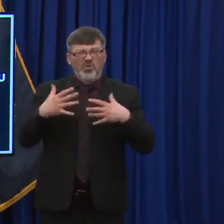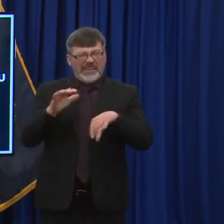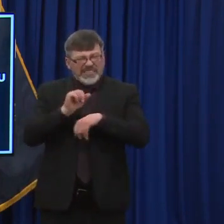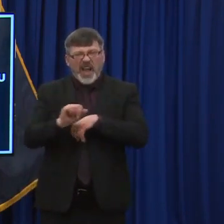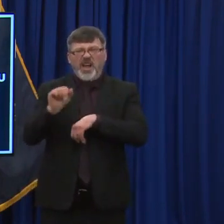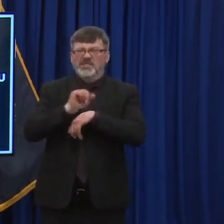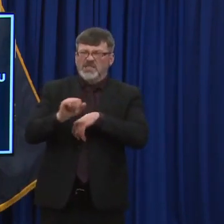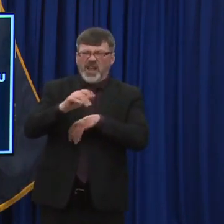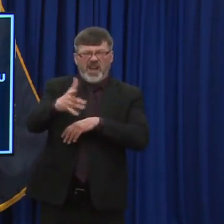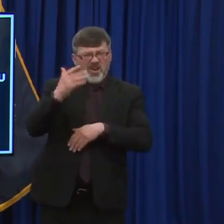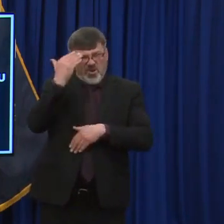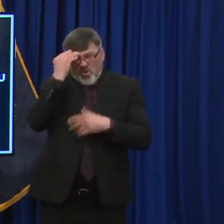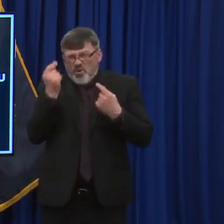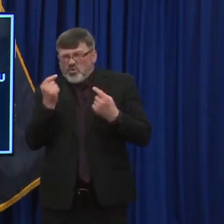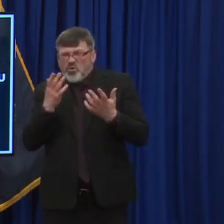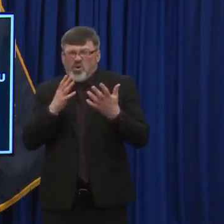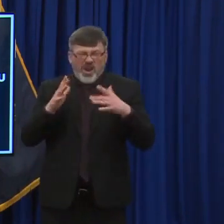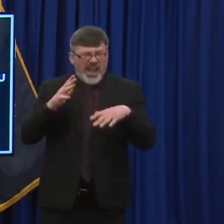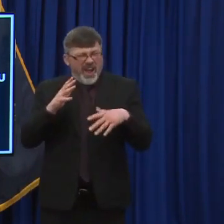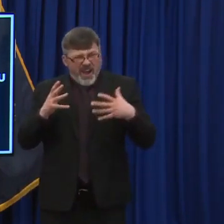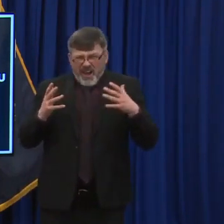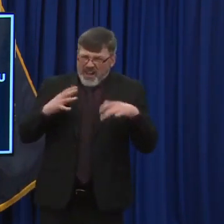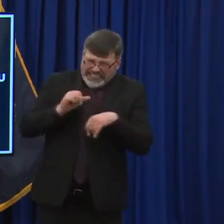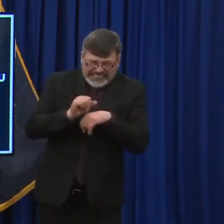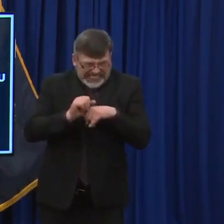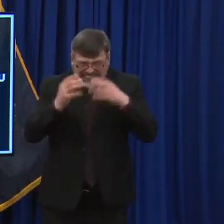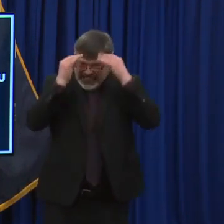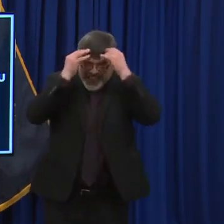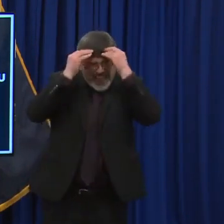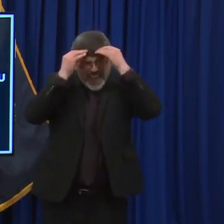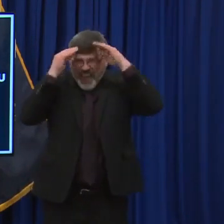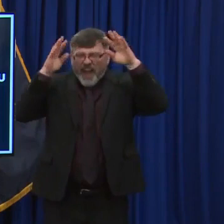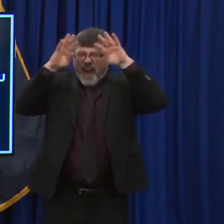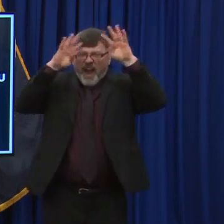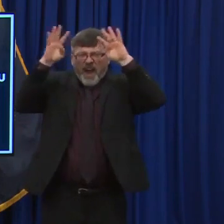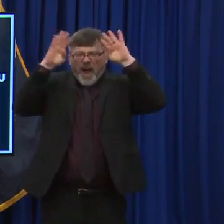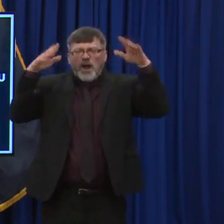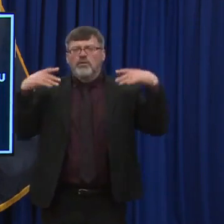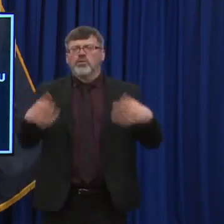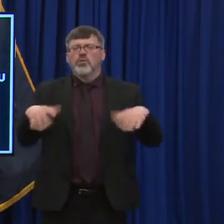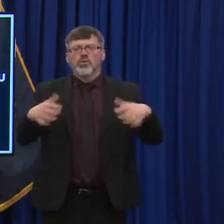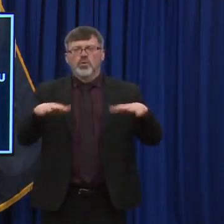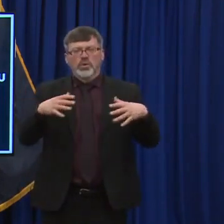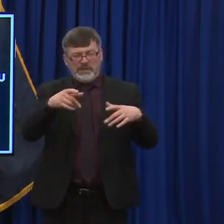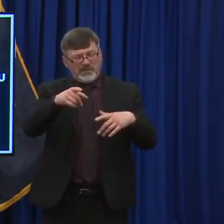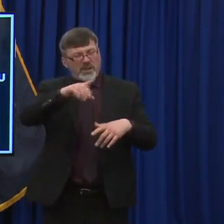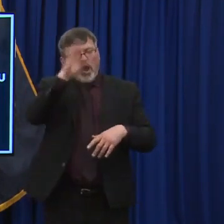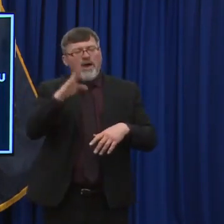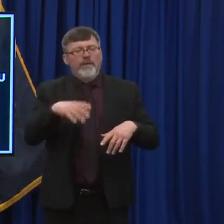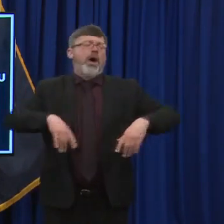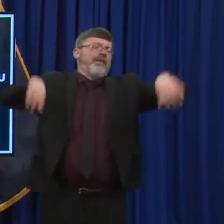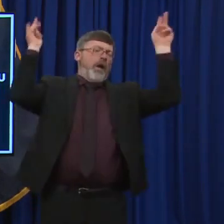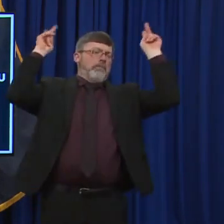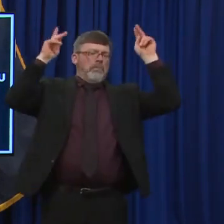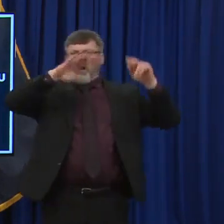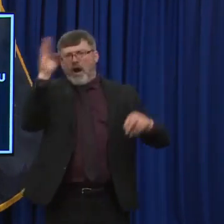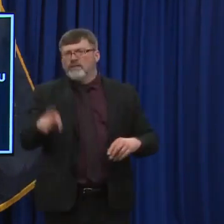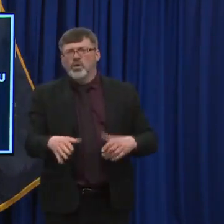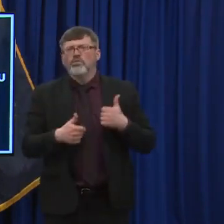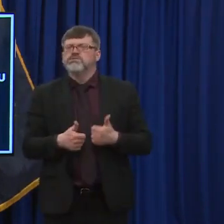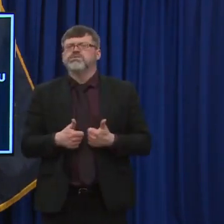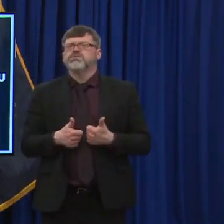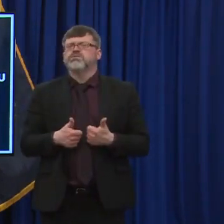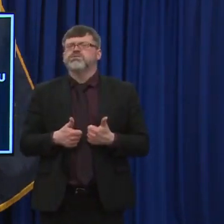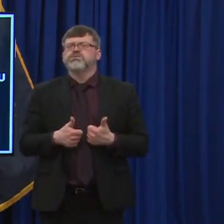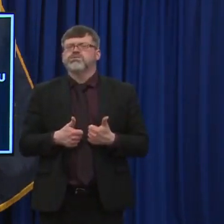everything they had into protecting those residents. God bless them for doing it. Uh, they never gave up. They did the right thing. And, um, you know, it's unfortunate that the outbreak